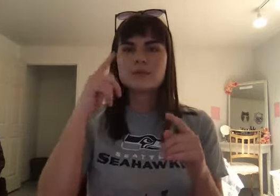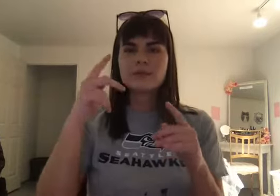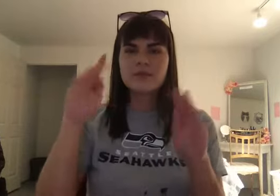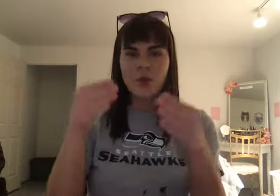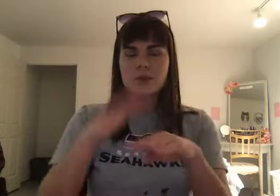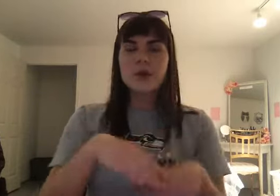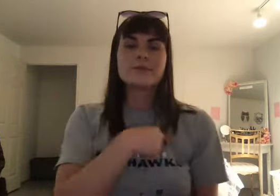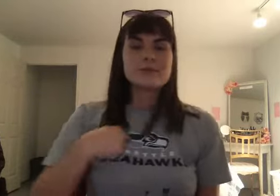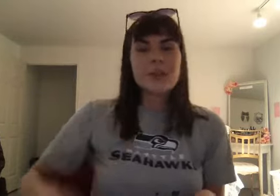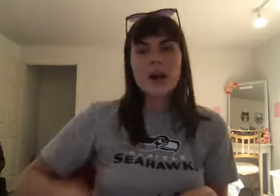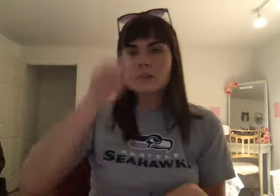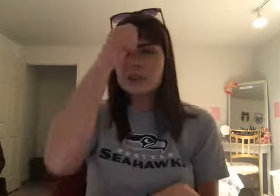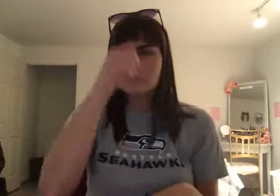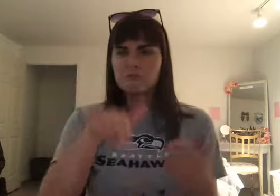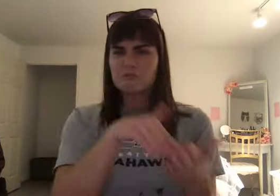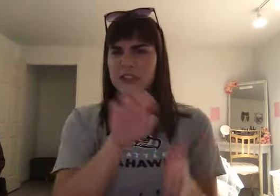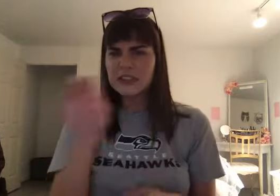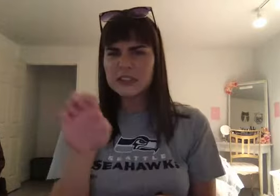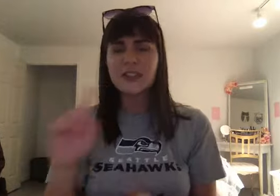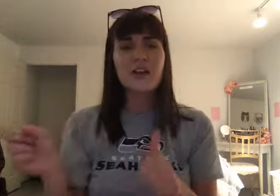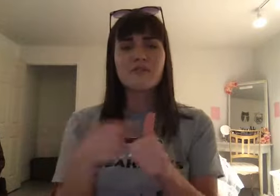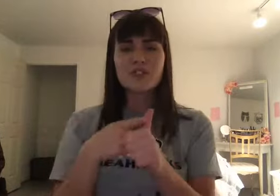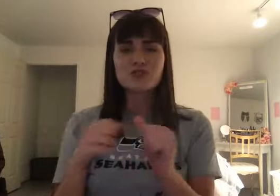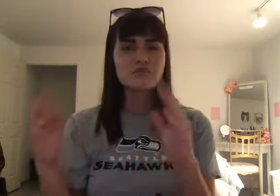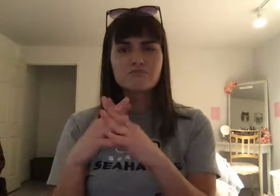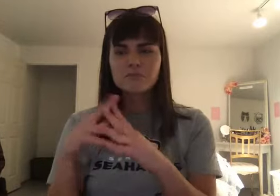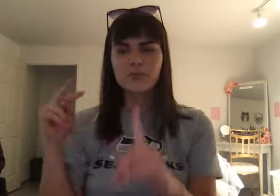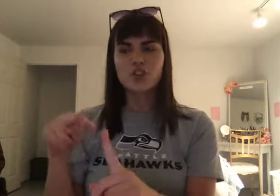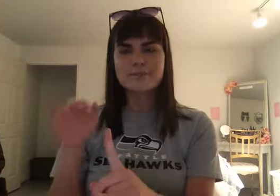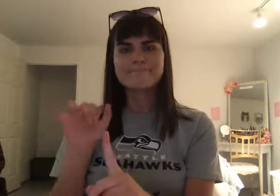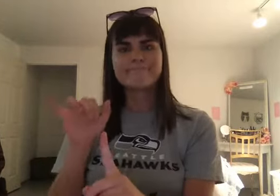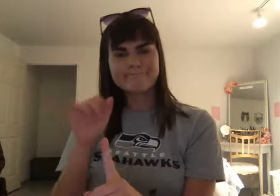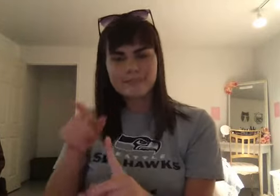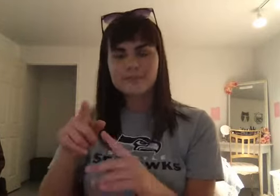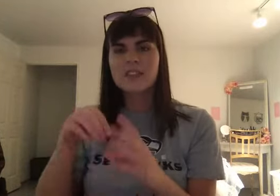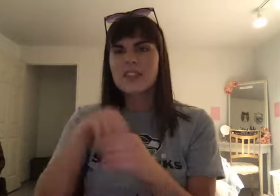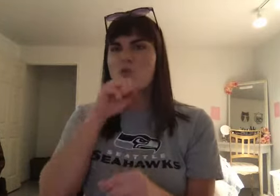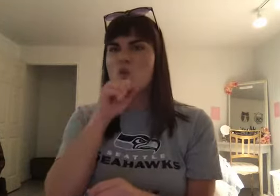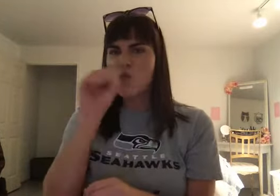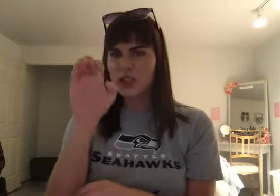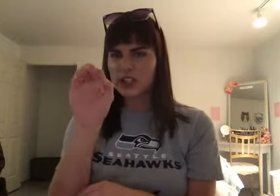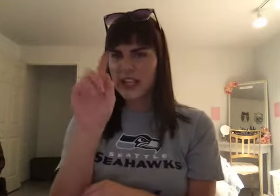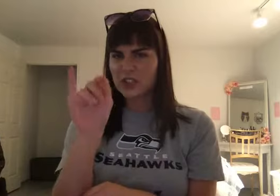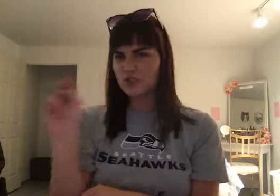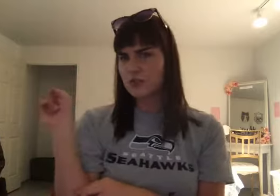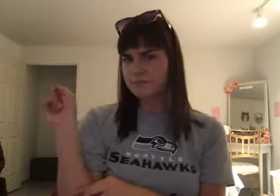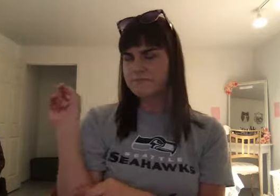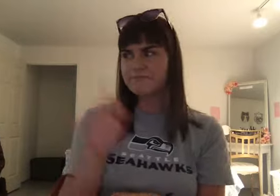and the Middle East. And the first civilizations we're going to be looking at take place in that orange section that you can see in the background. And that is the area